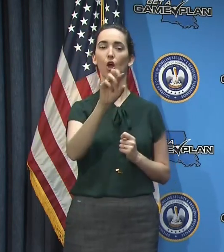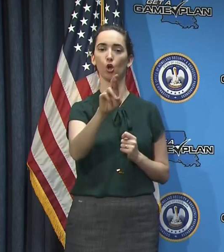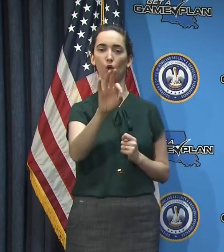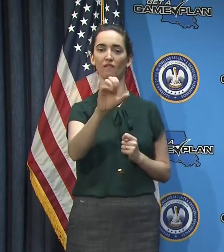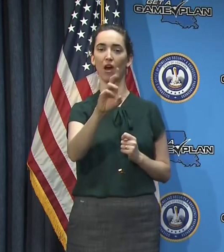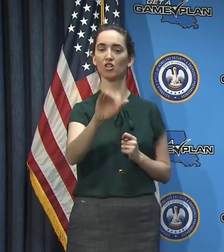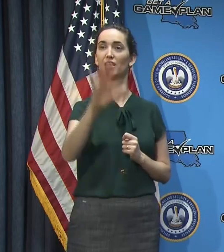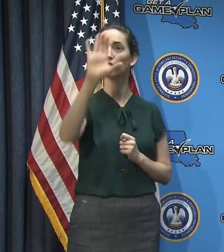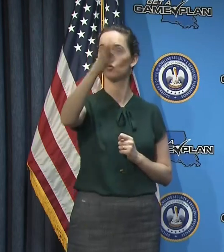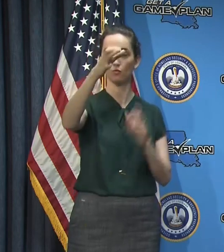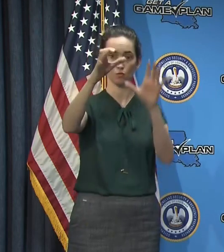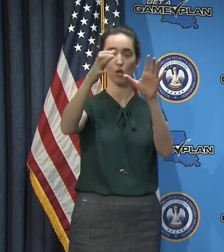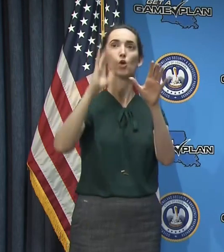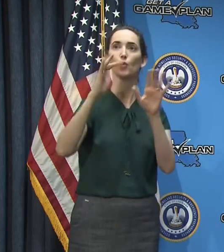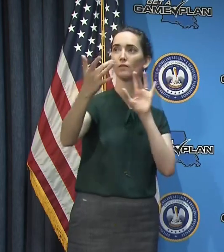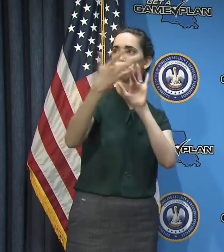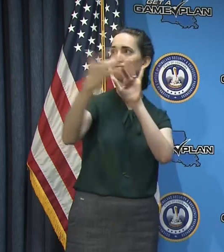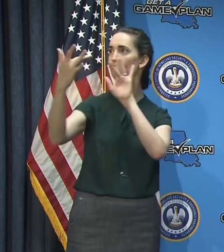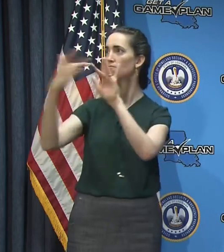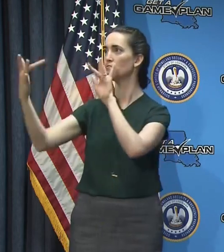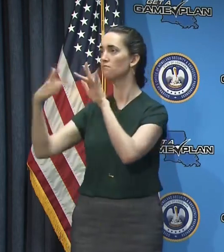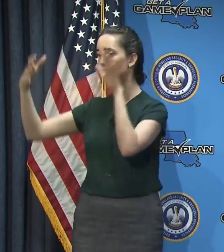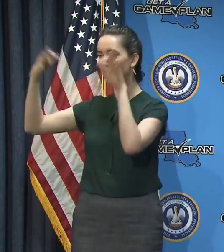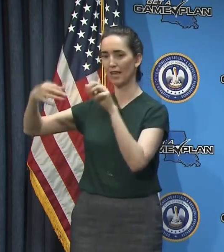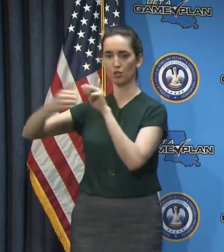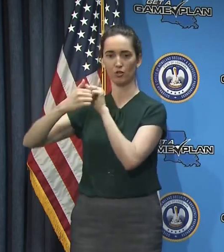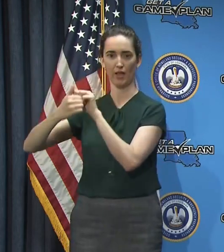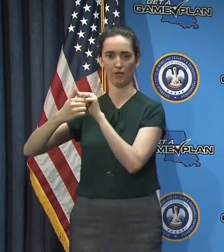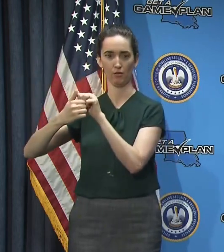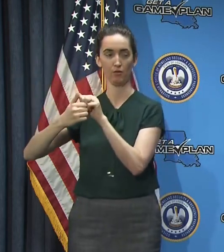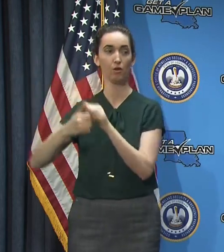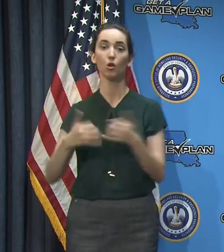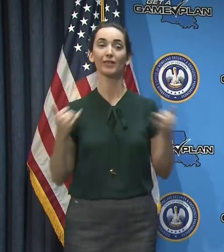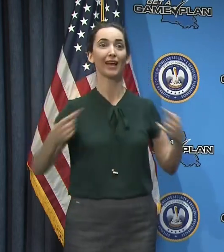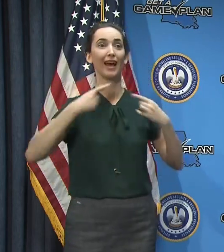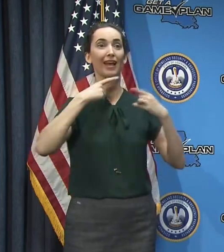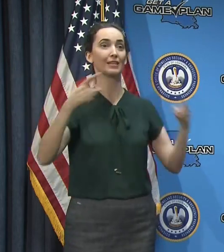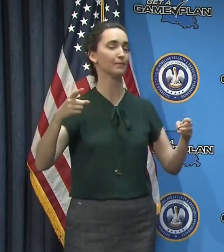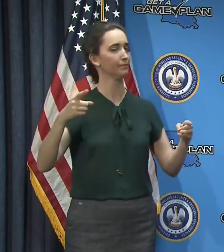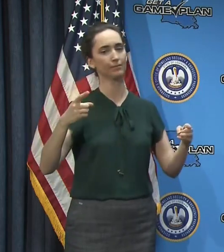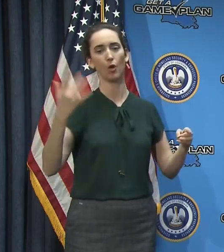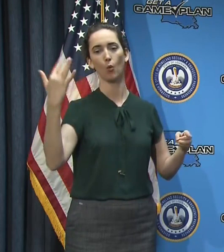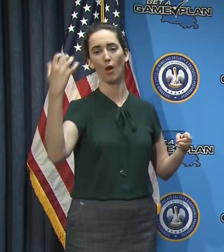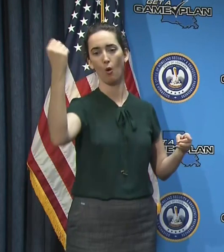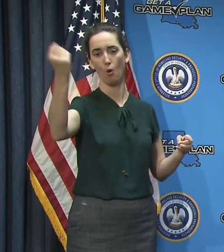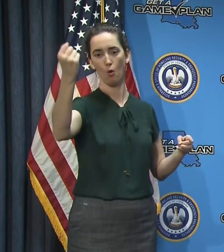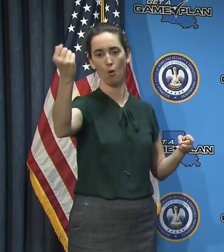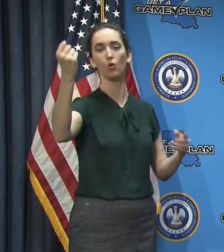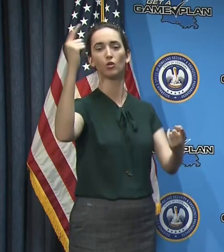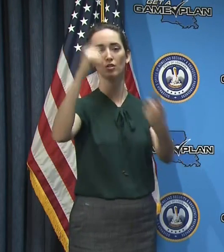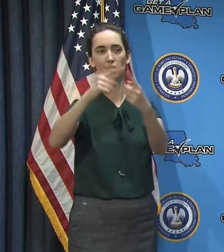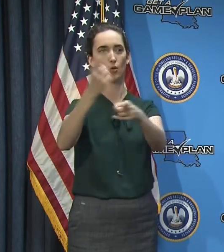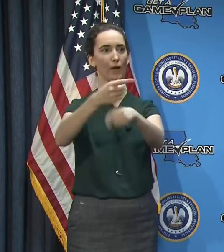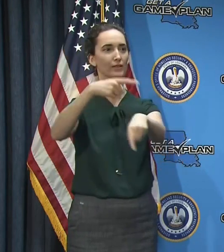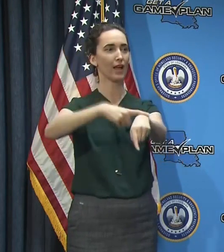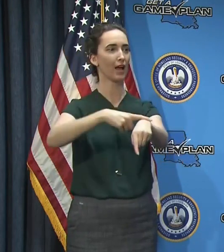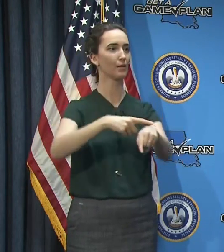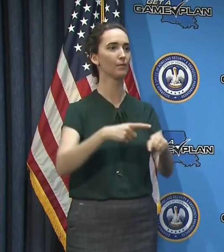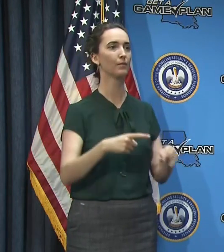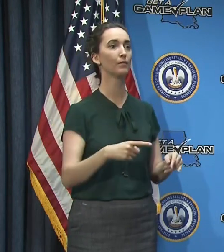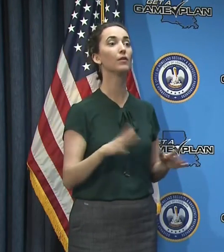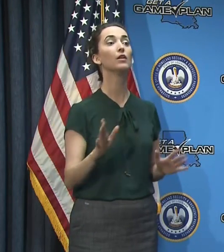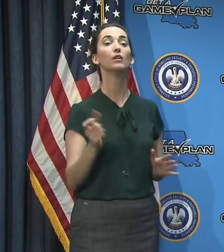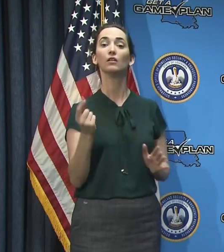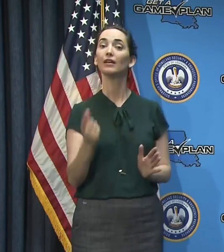Fauci and his group as well. Um, and so I just, we're not going to have an announcement until we have an announcement about that. I will